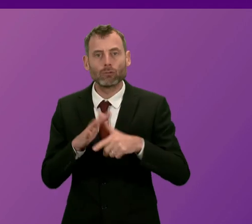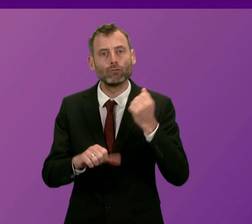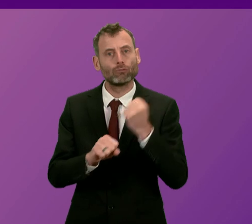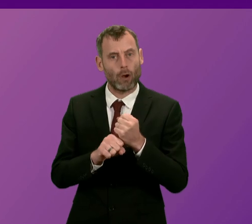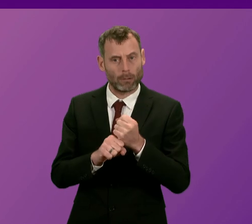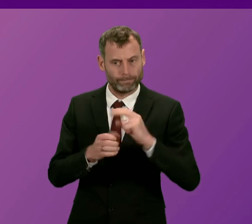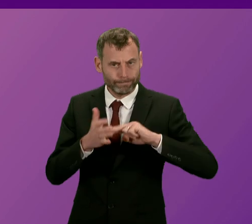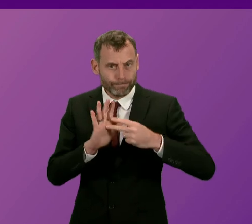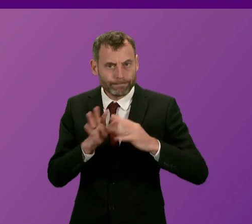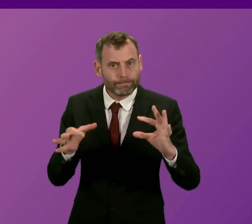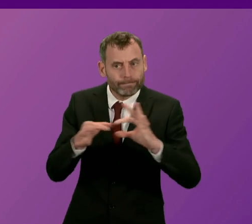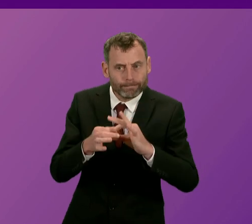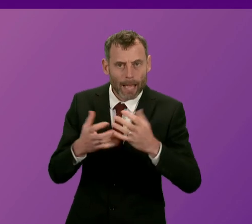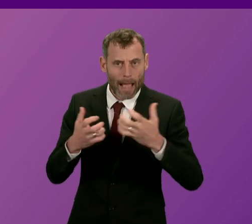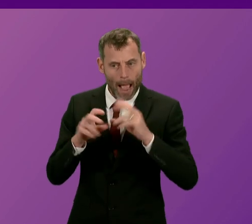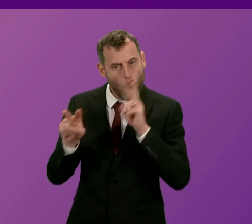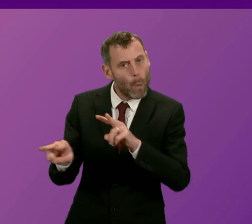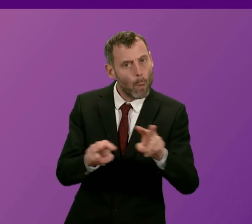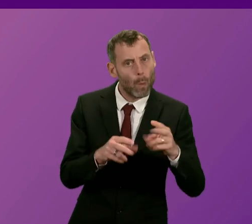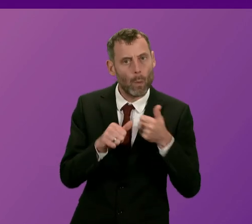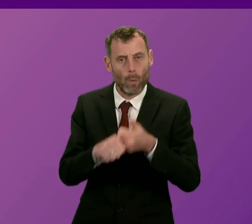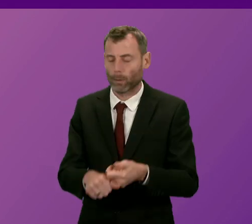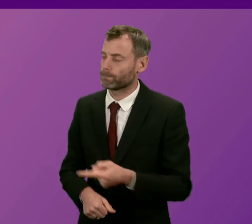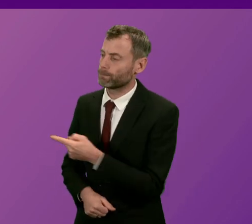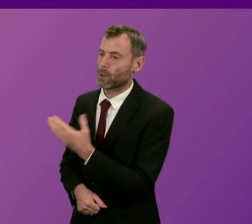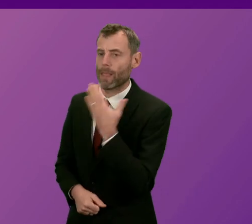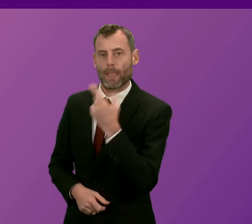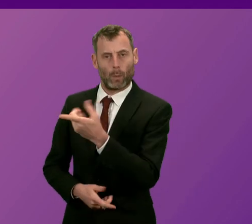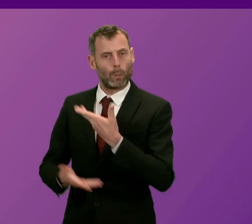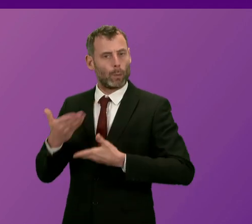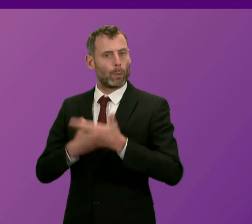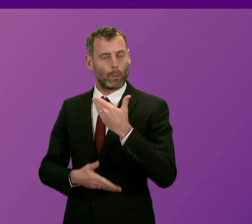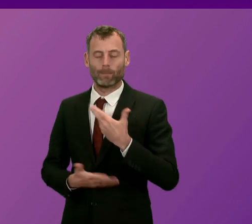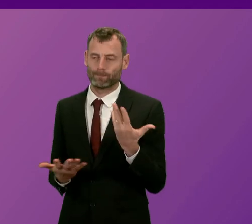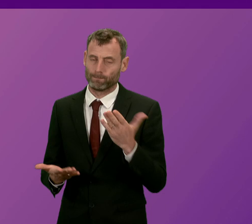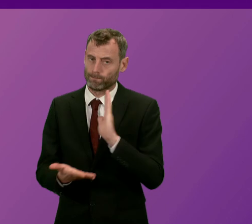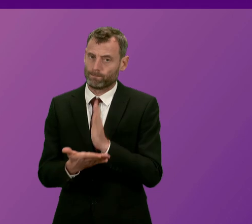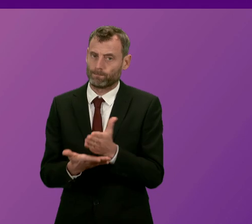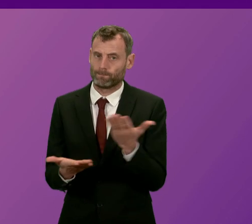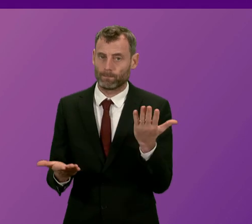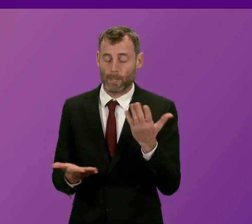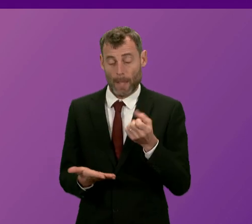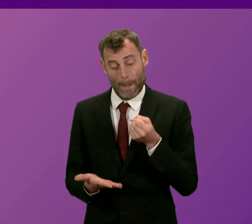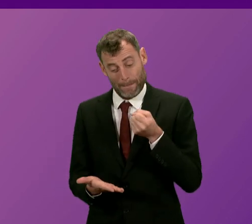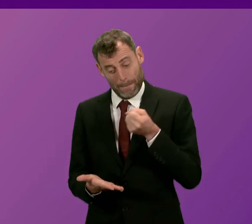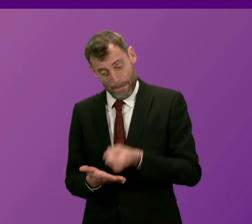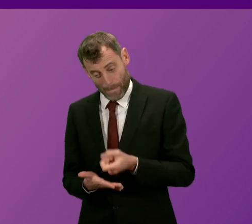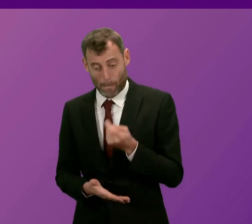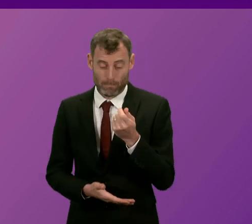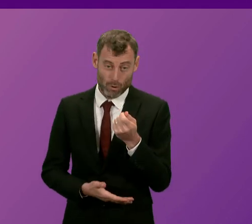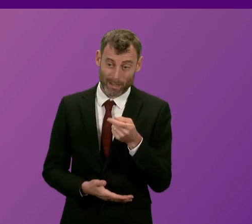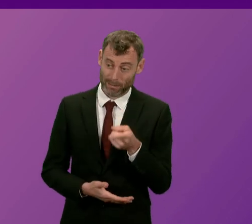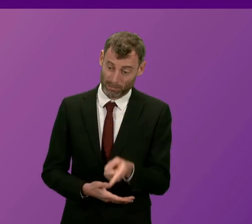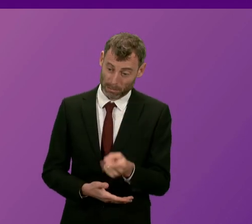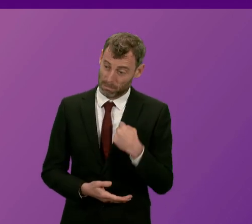Brian Whittle. Can I thank the First Minister for that response? I think whether we agree with the effectiveness of minimum unit pricing or not, I think we will